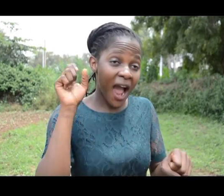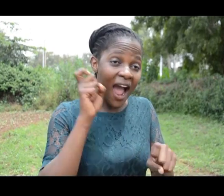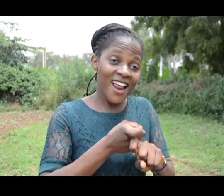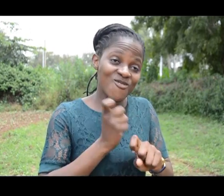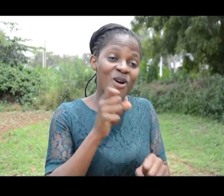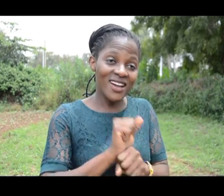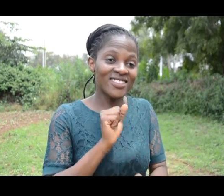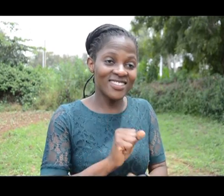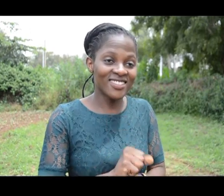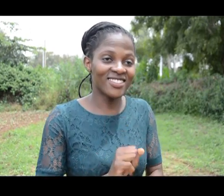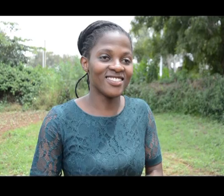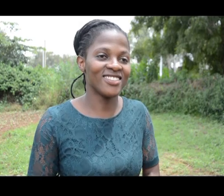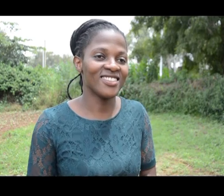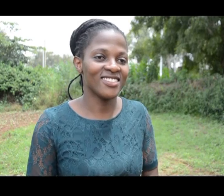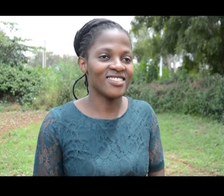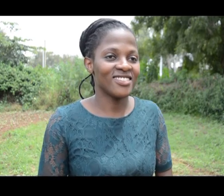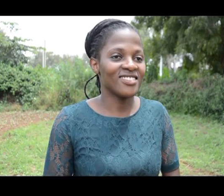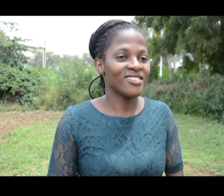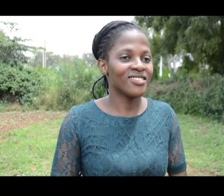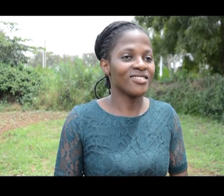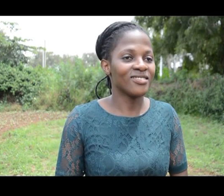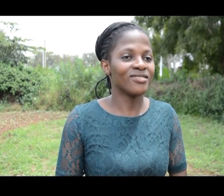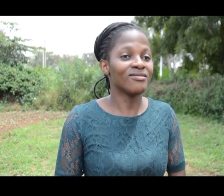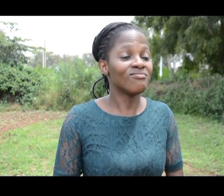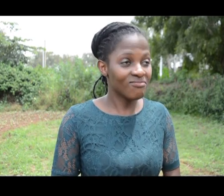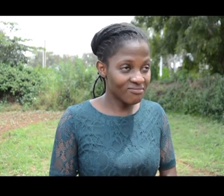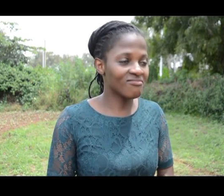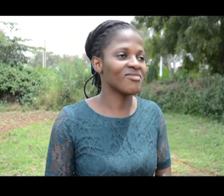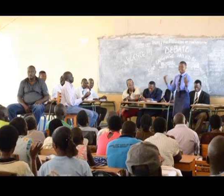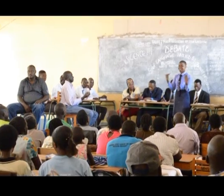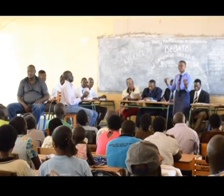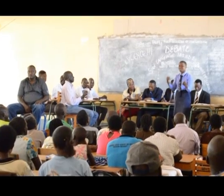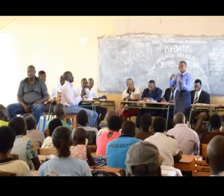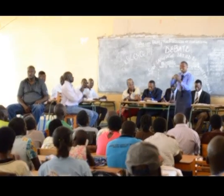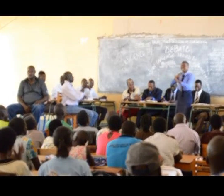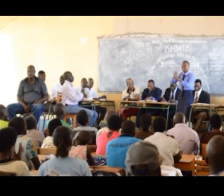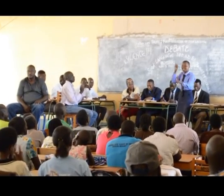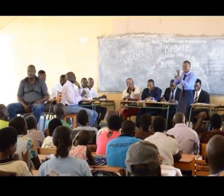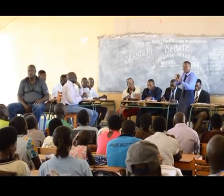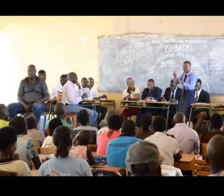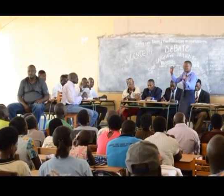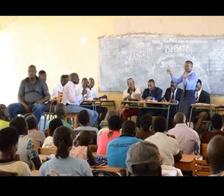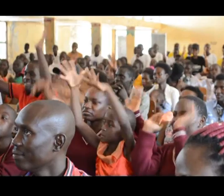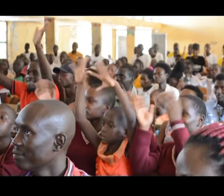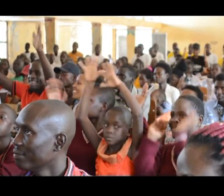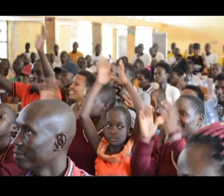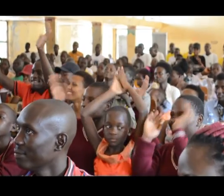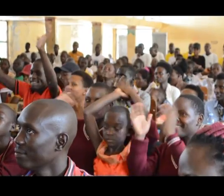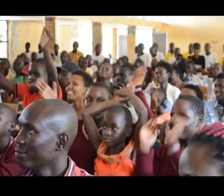Also, I am very hard working girl. Most of the schools are for hearing persons. So